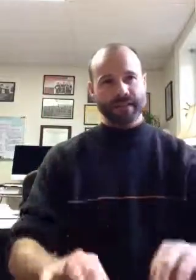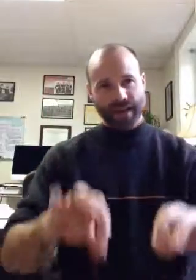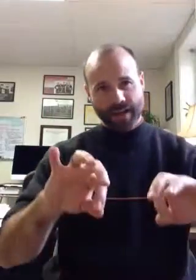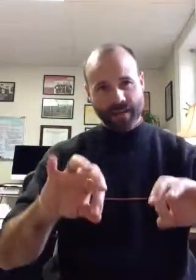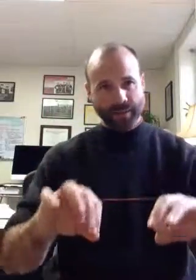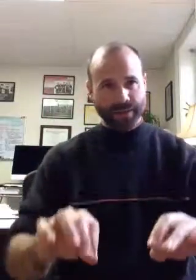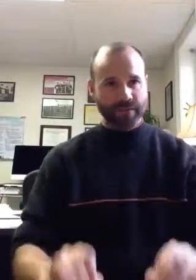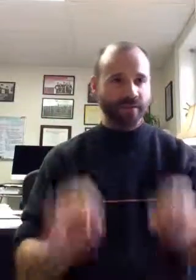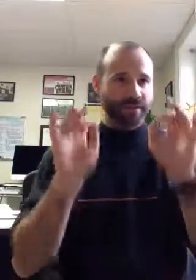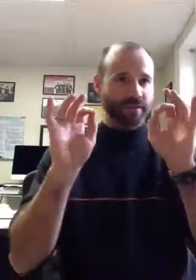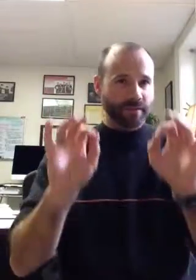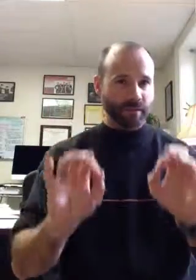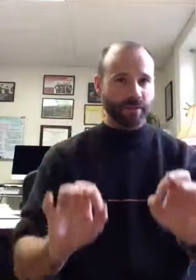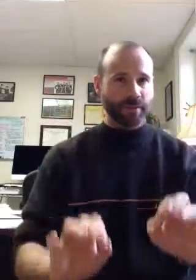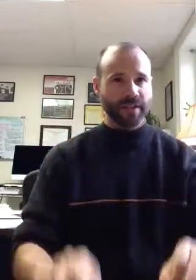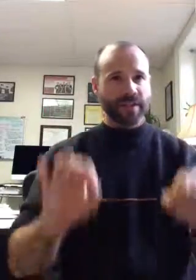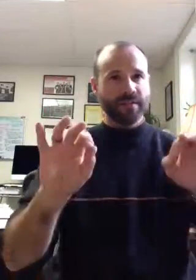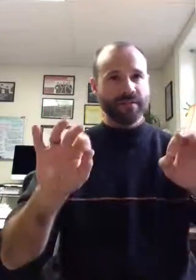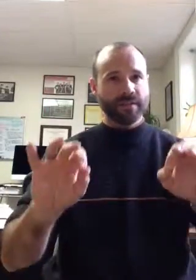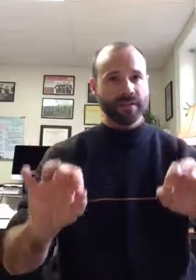I will fear no evil.